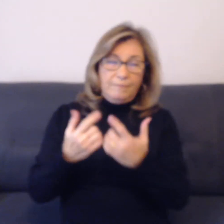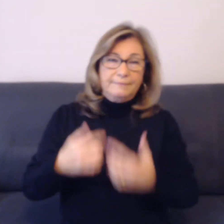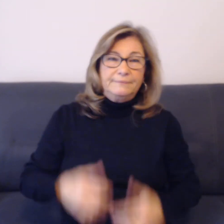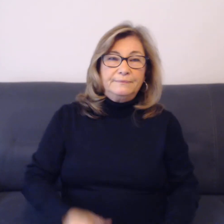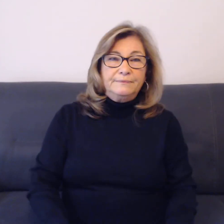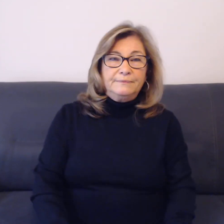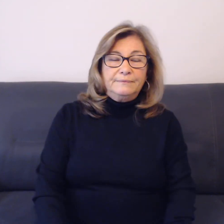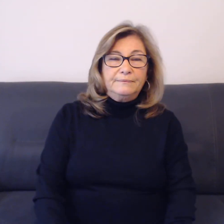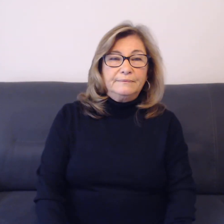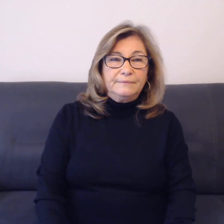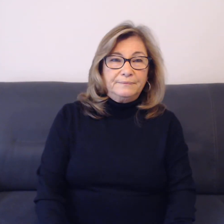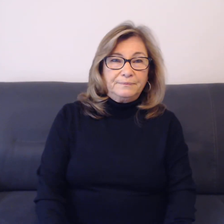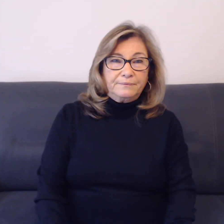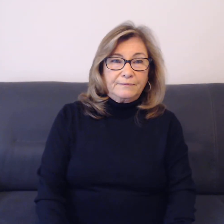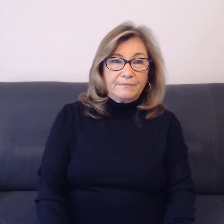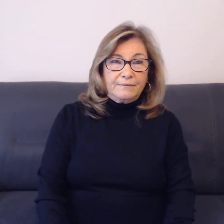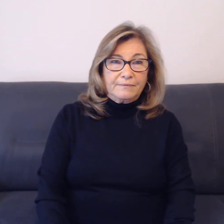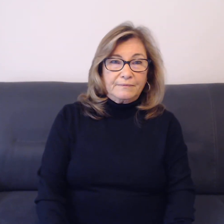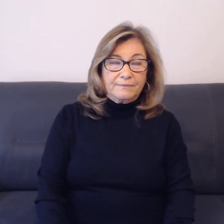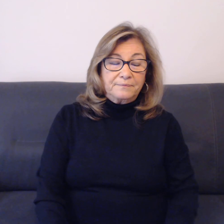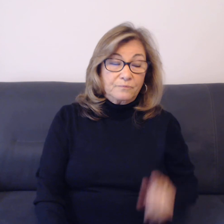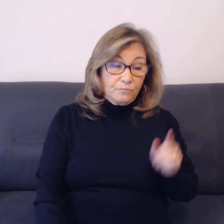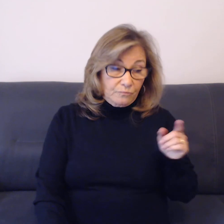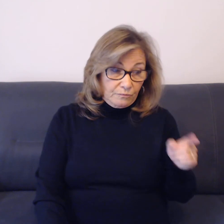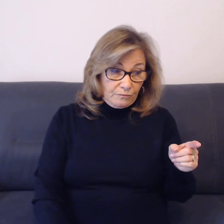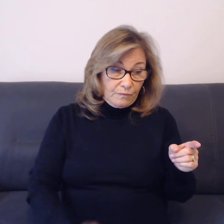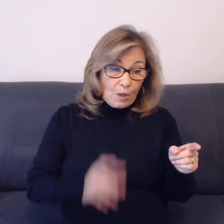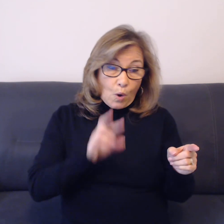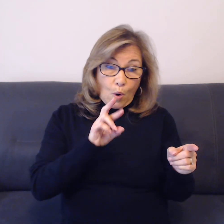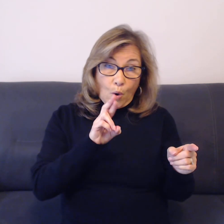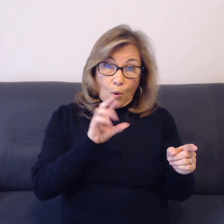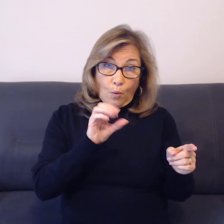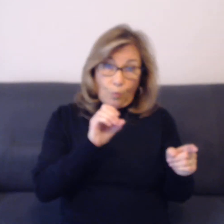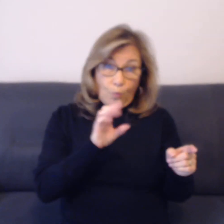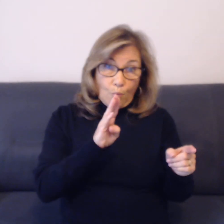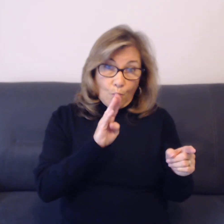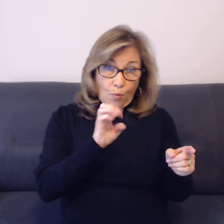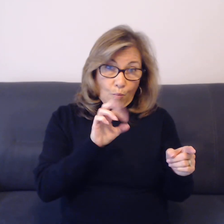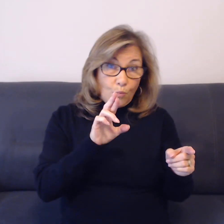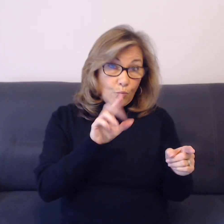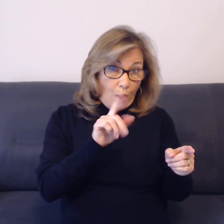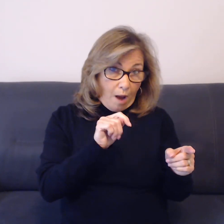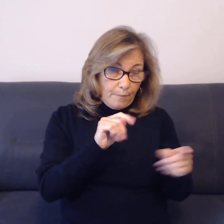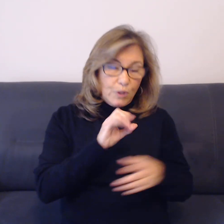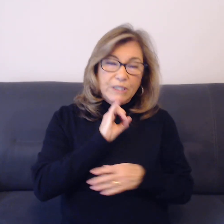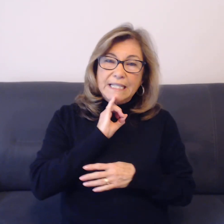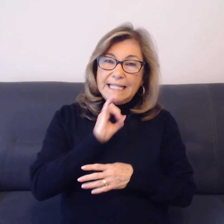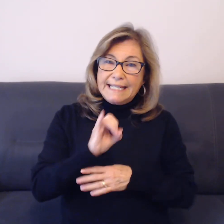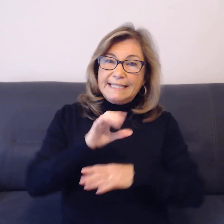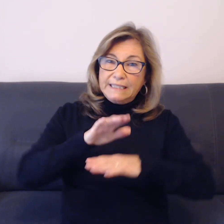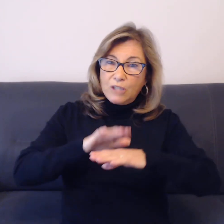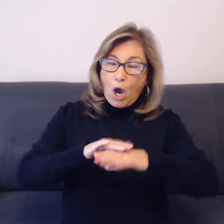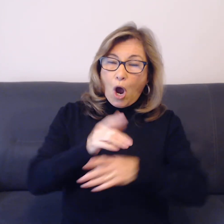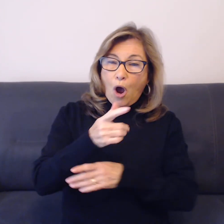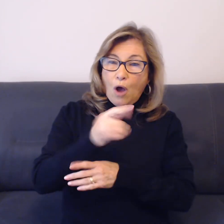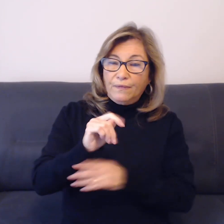Again. Robert is on the city council.